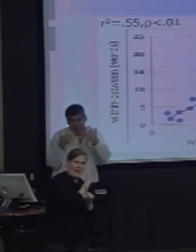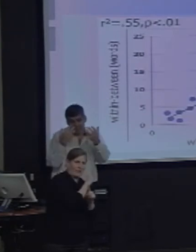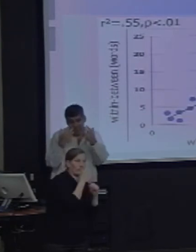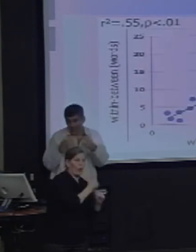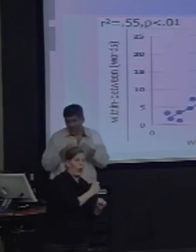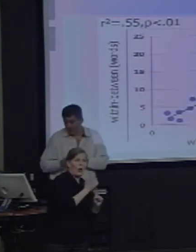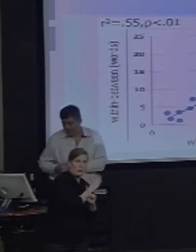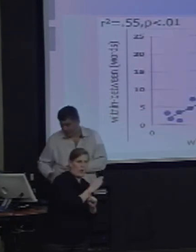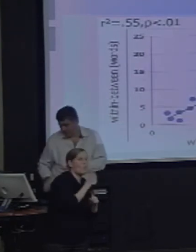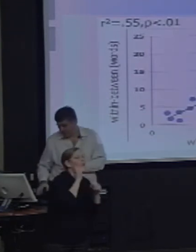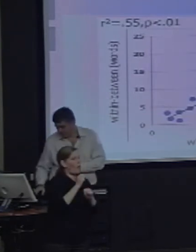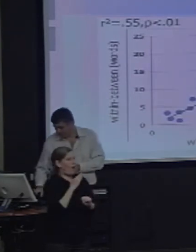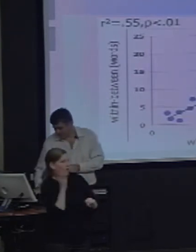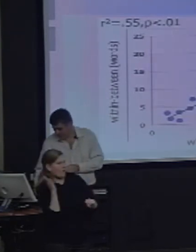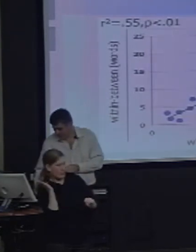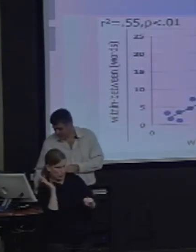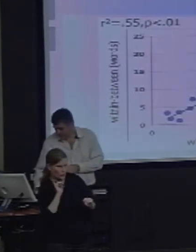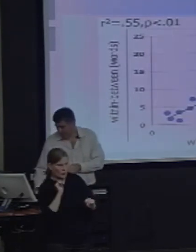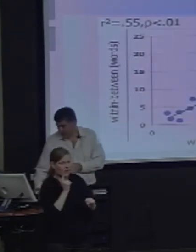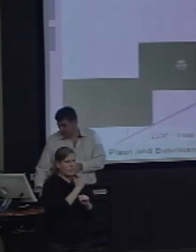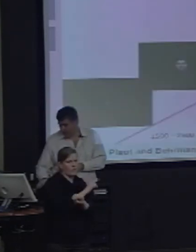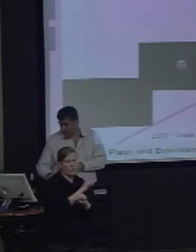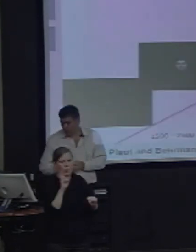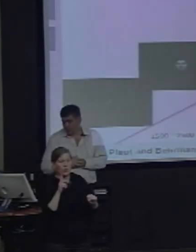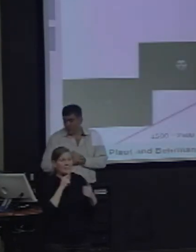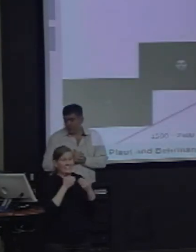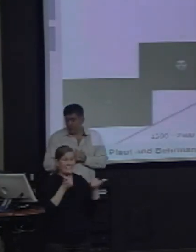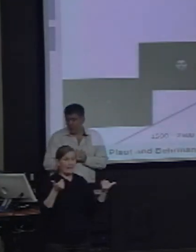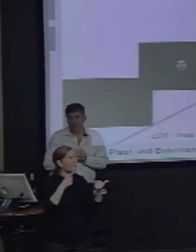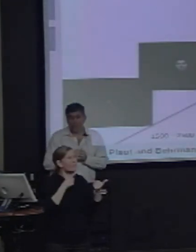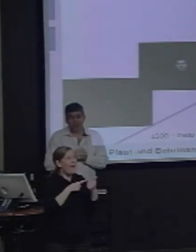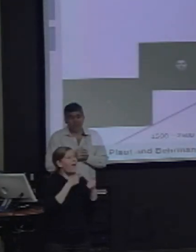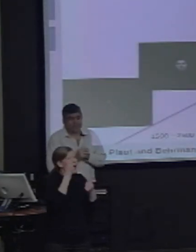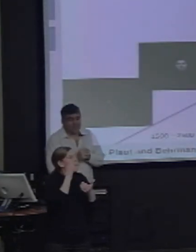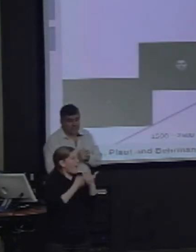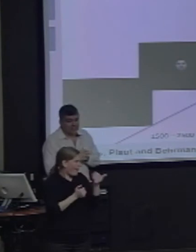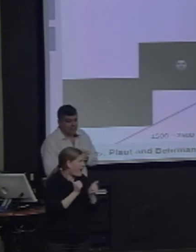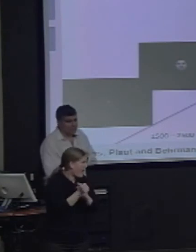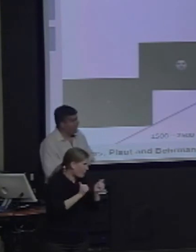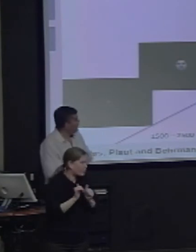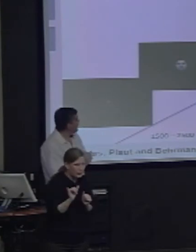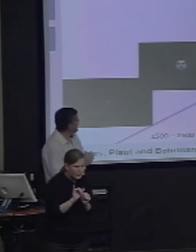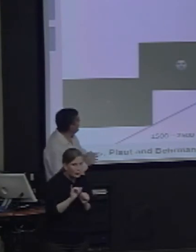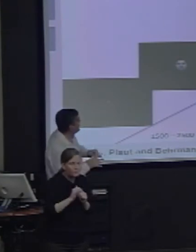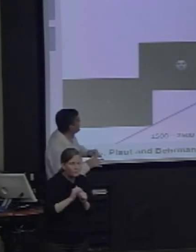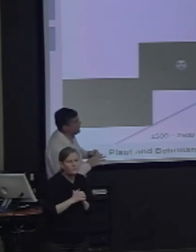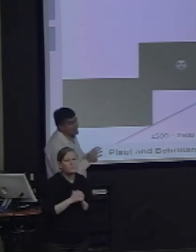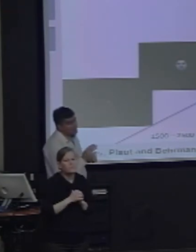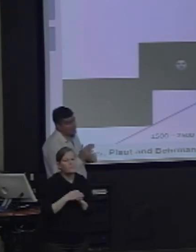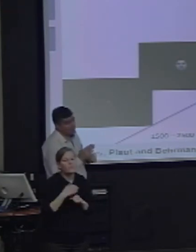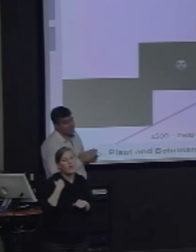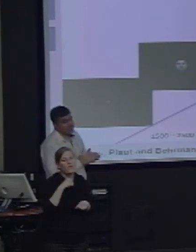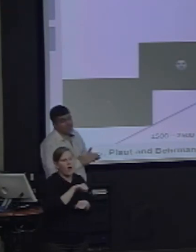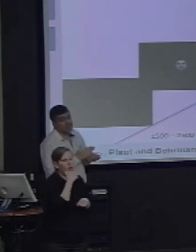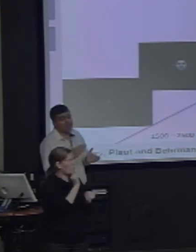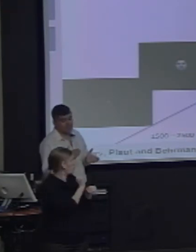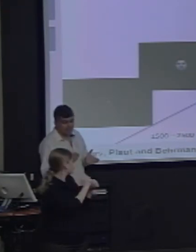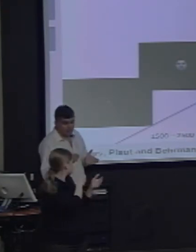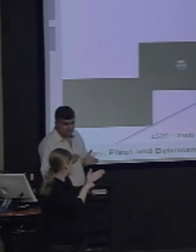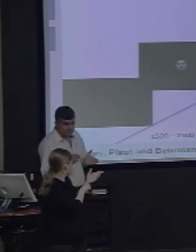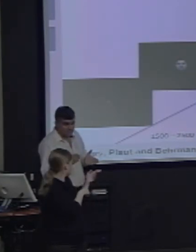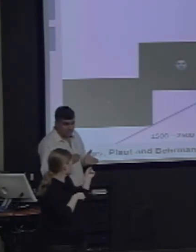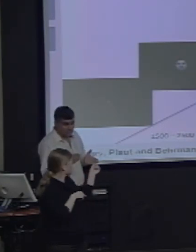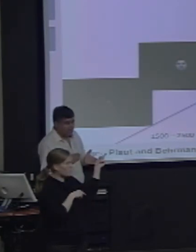They seem to be in competition. In more recent work, we looked at a slightly different paradigm here, and now we're looking in